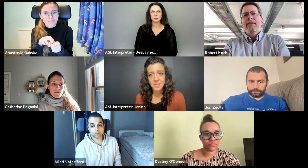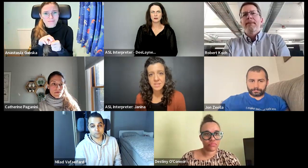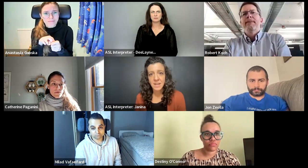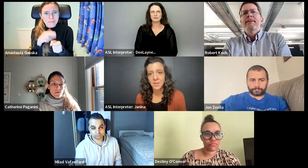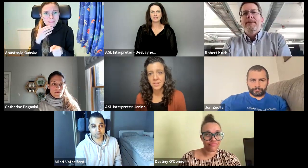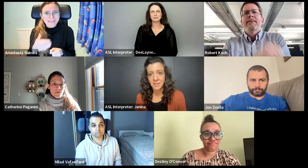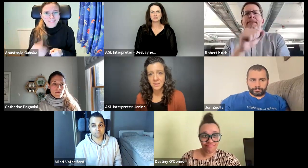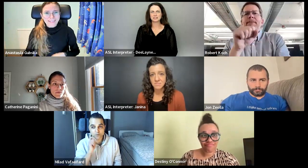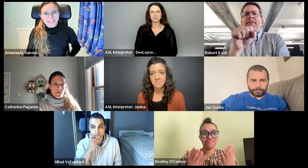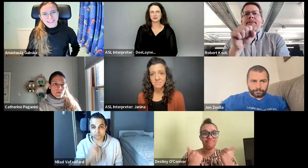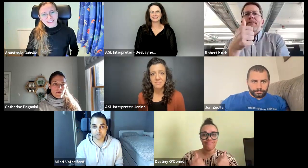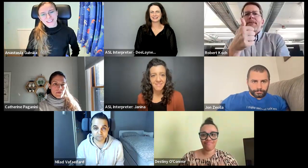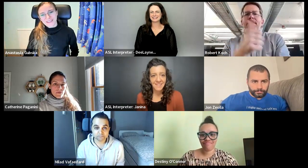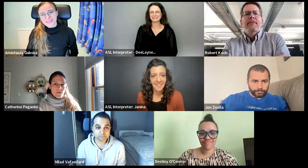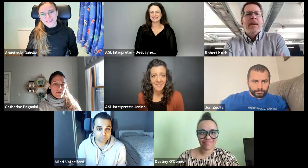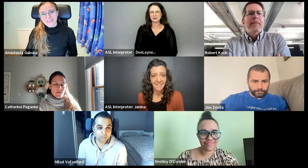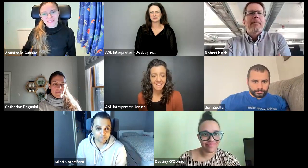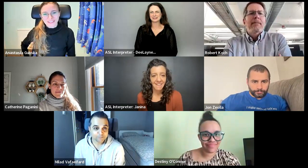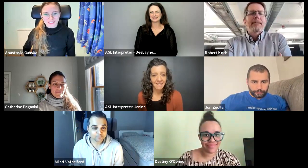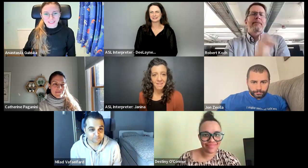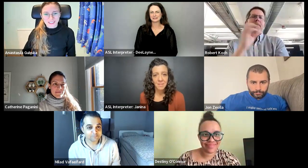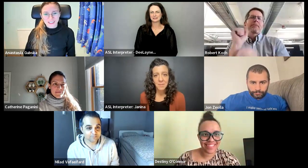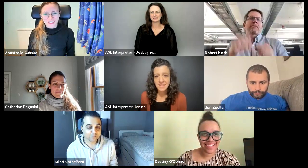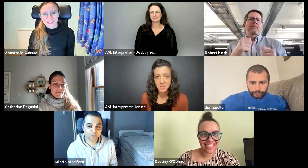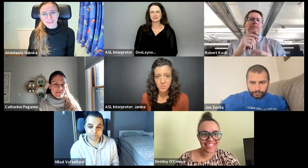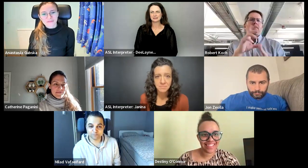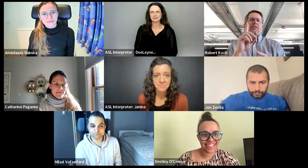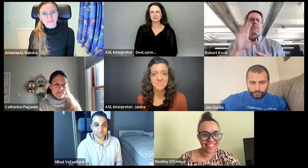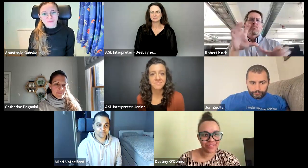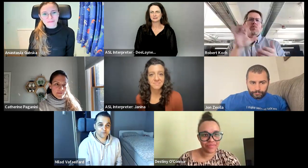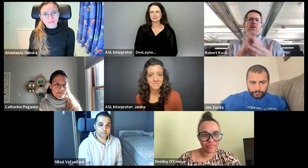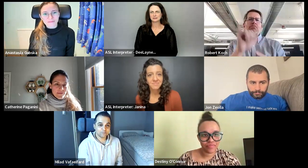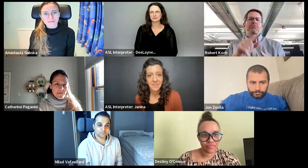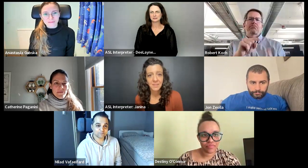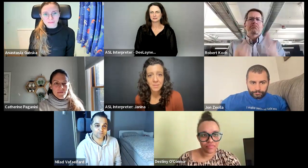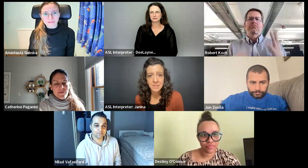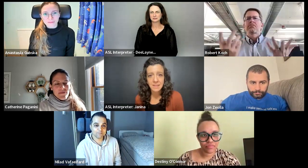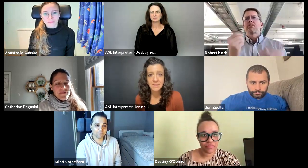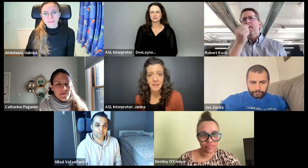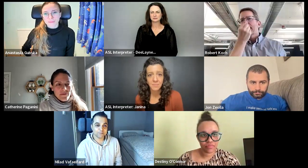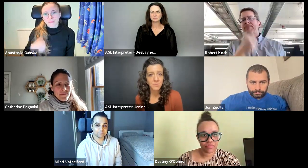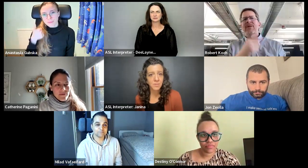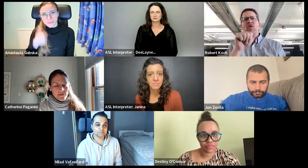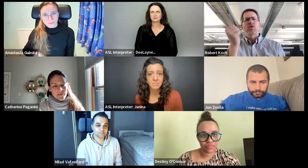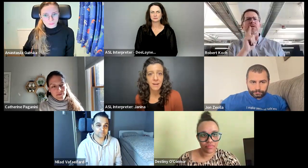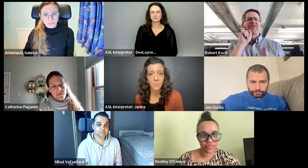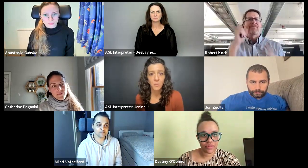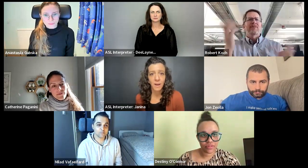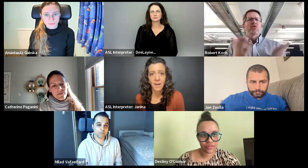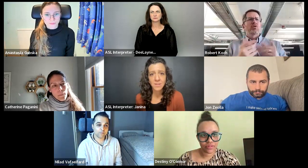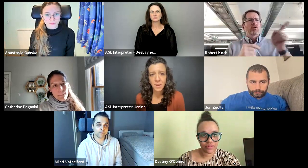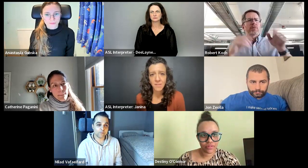It's up to this. I'd be very interested in joining that. Yes. Thank you. Well, that's cool. And Robson says, yeah. So